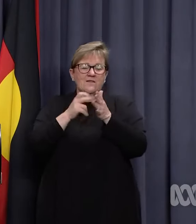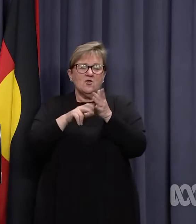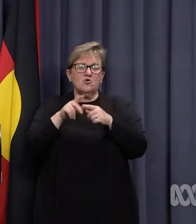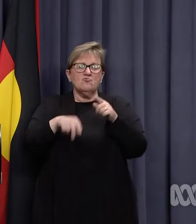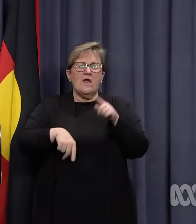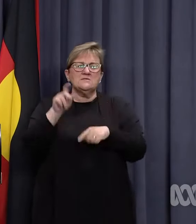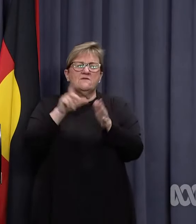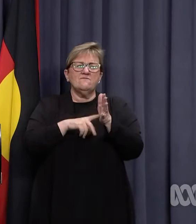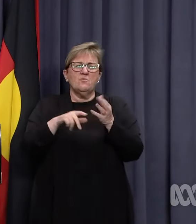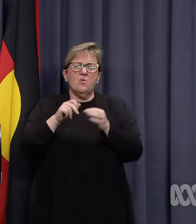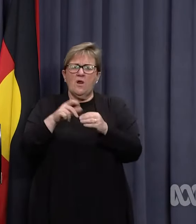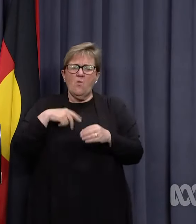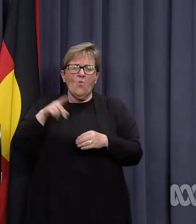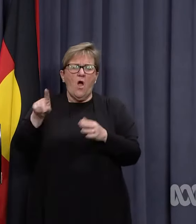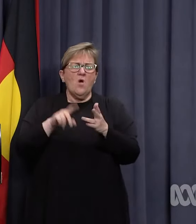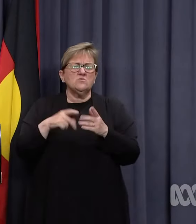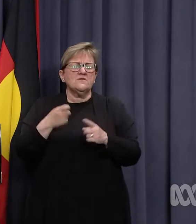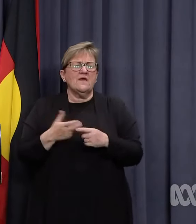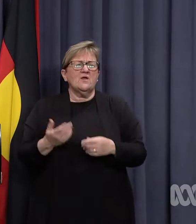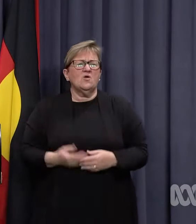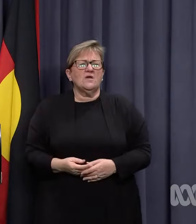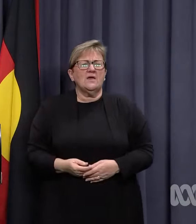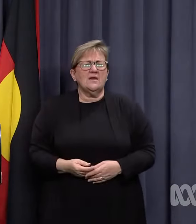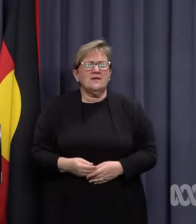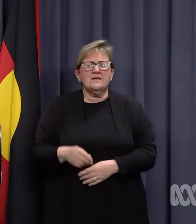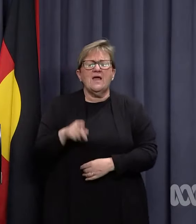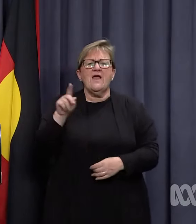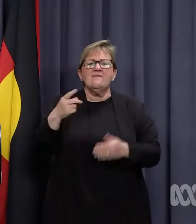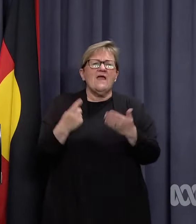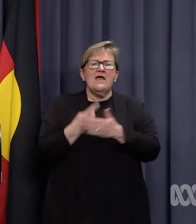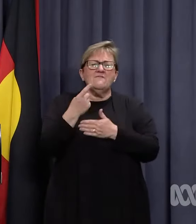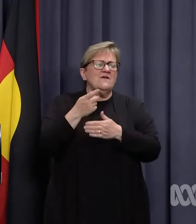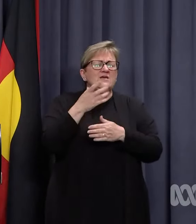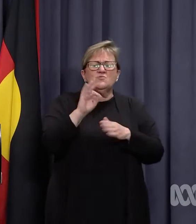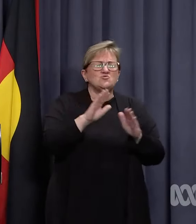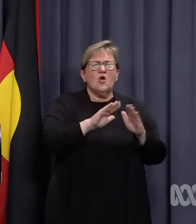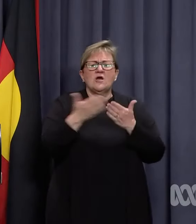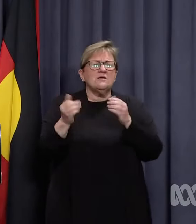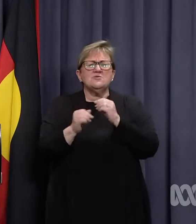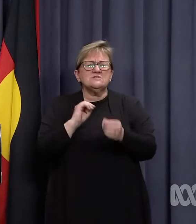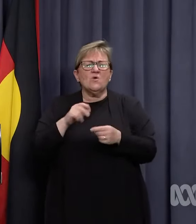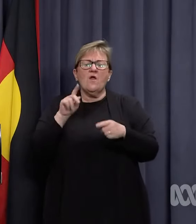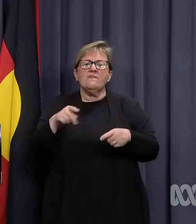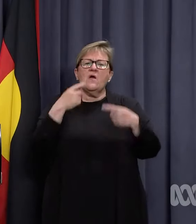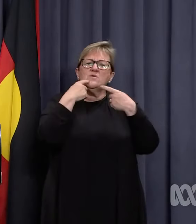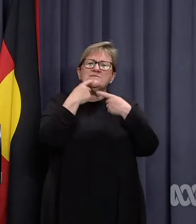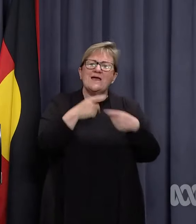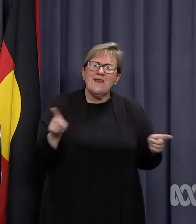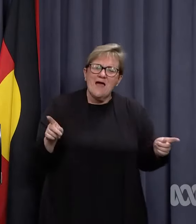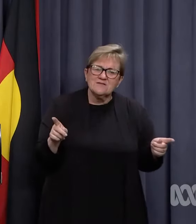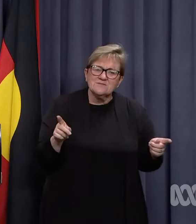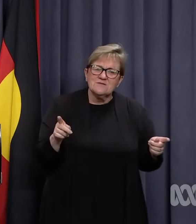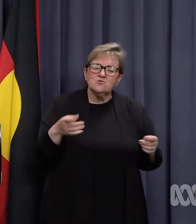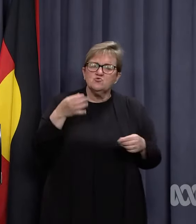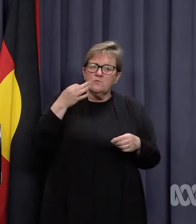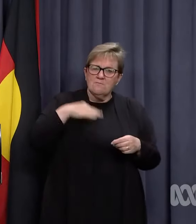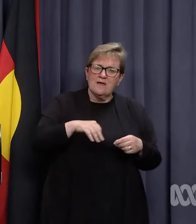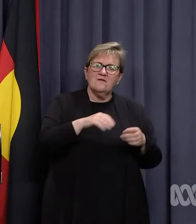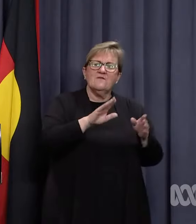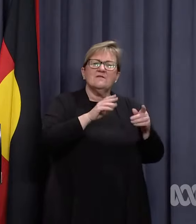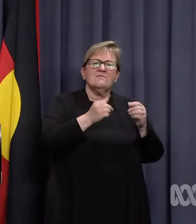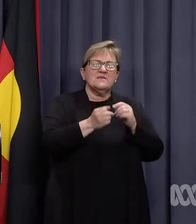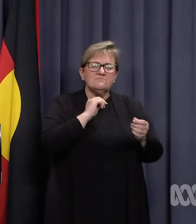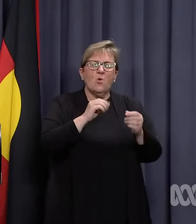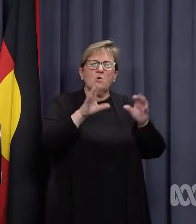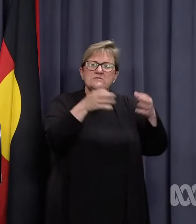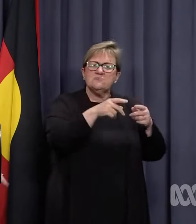Club? Why was that okay? So that event was not a community sport event. It was an announcement benefiting a local community sporting